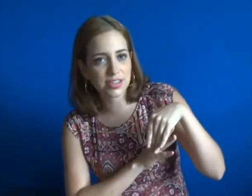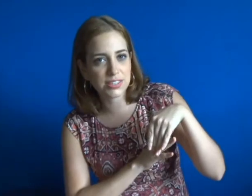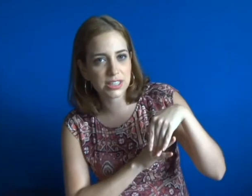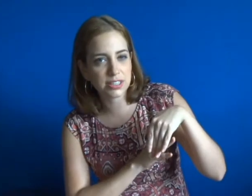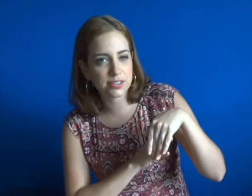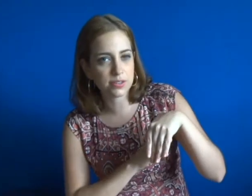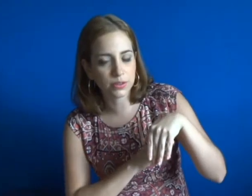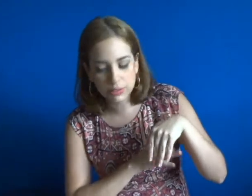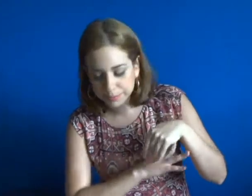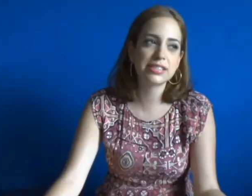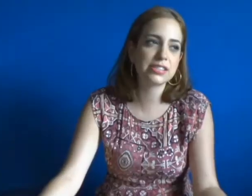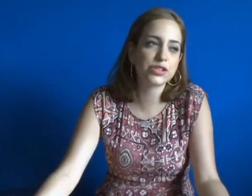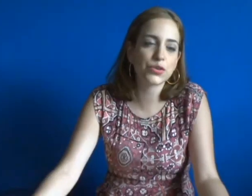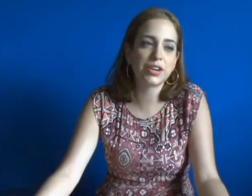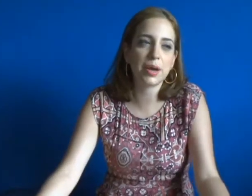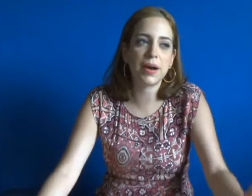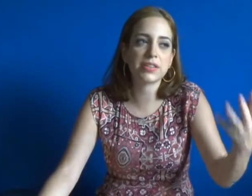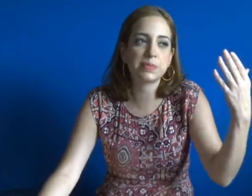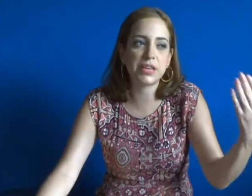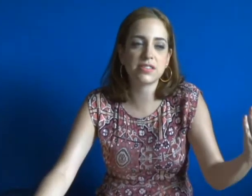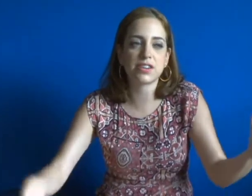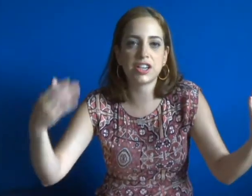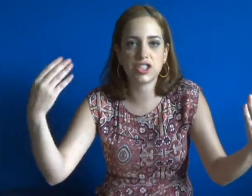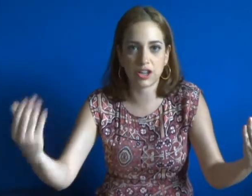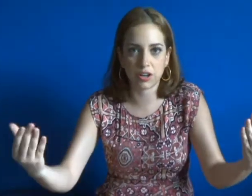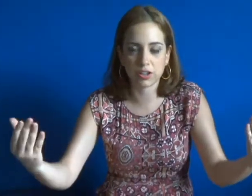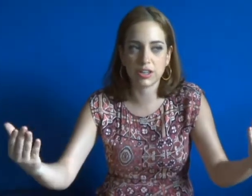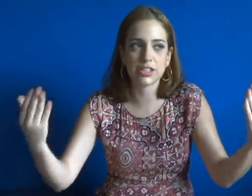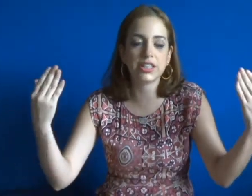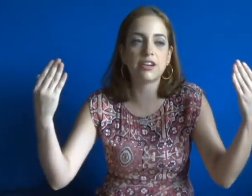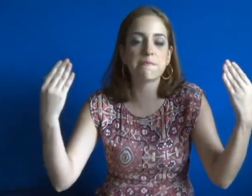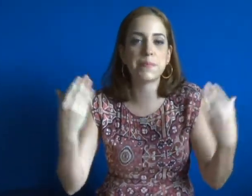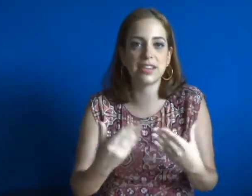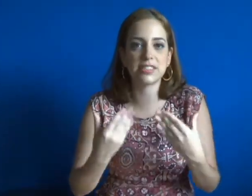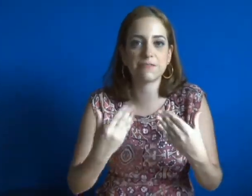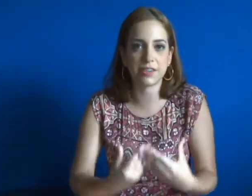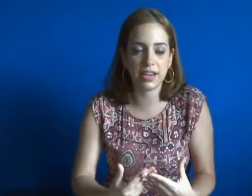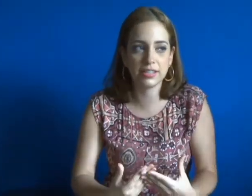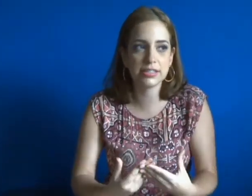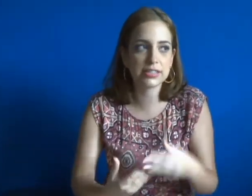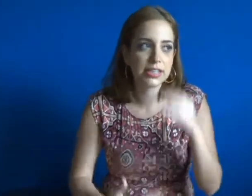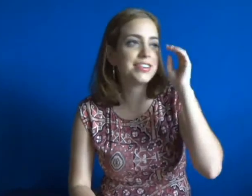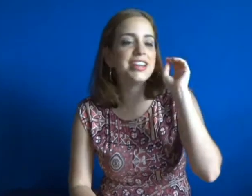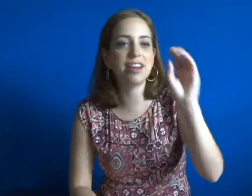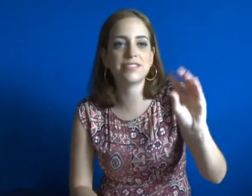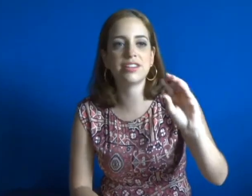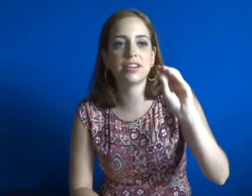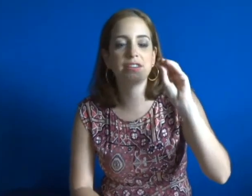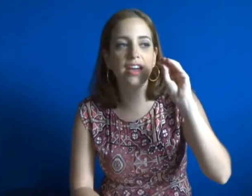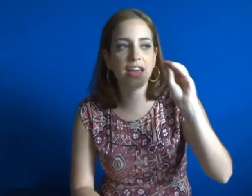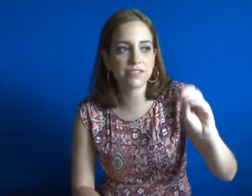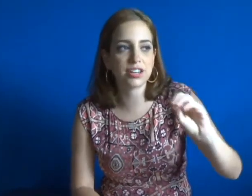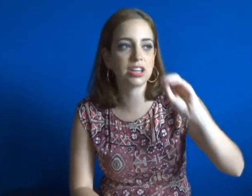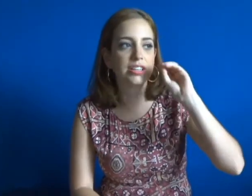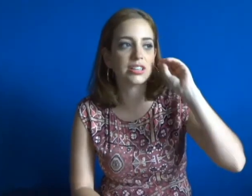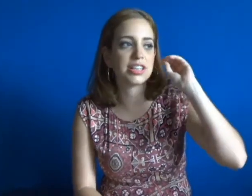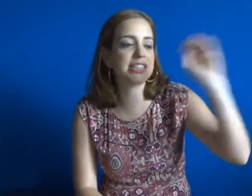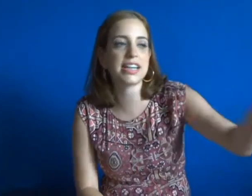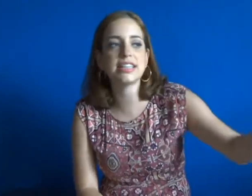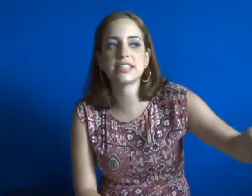17 years old. This is a story about Spencer and Charlotte. They are best friends. They have never, ever gone on a date.